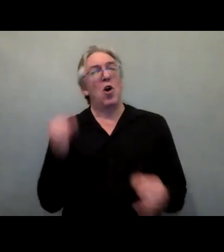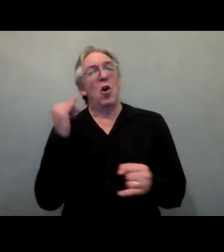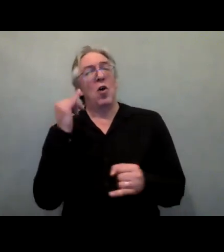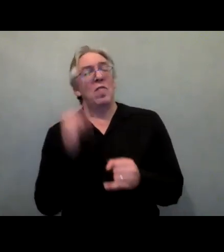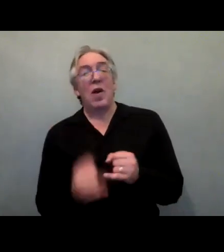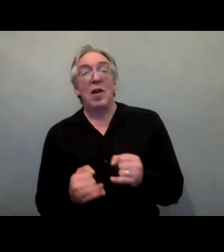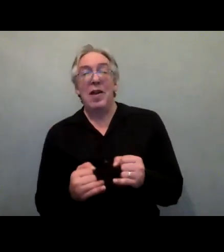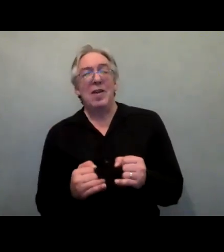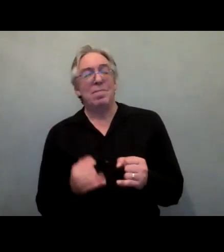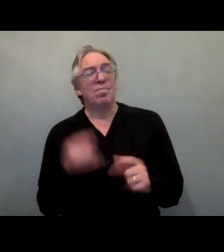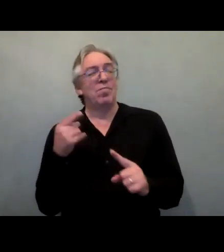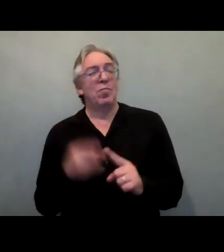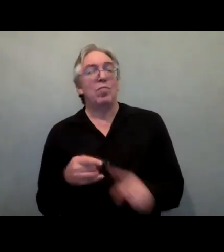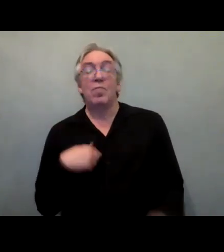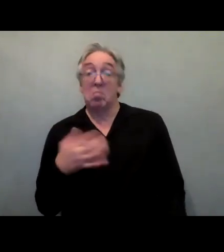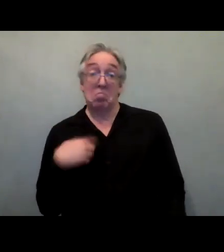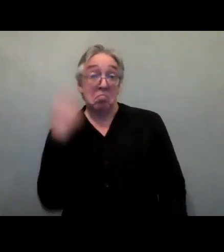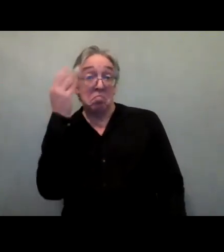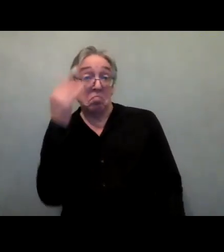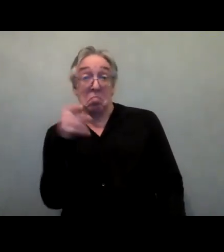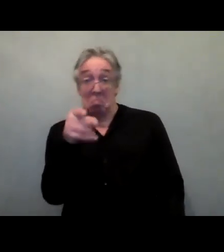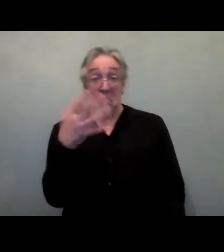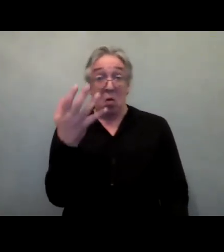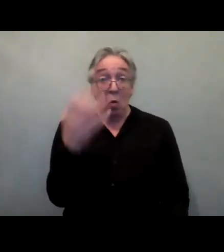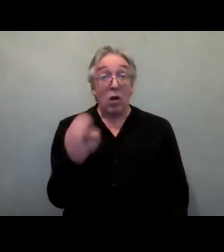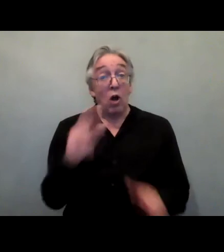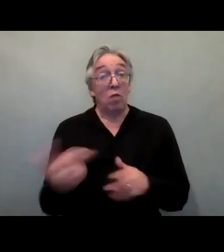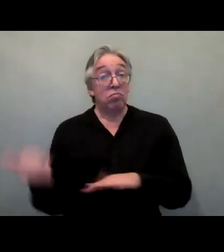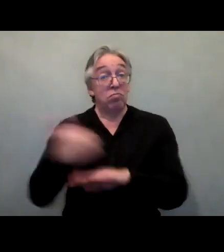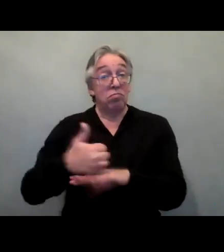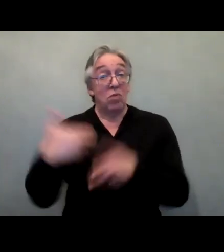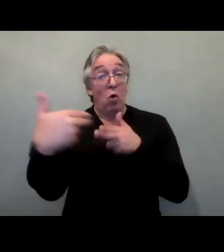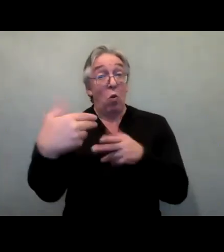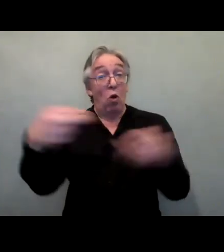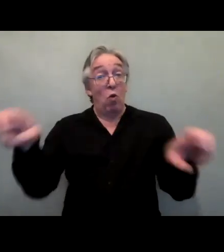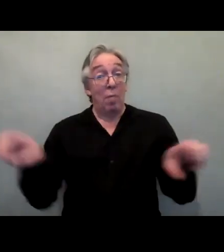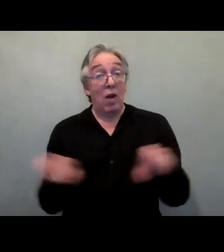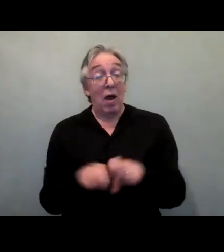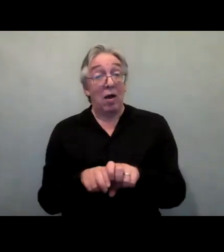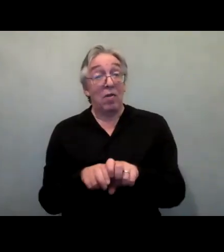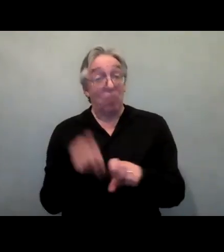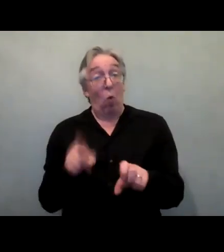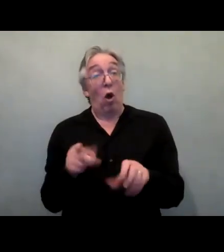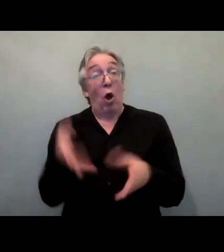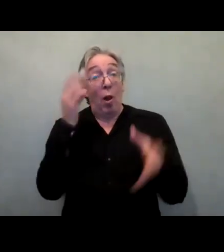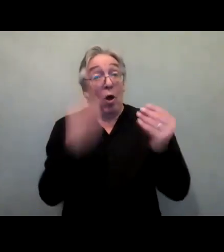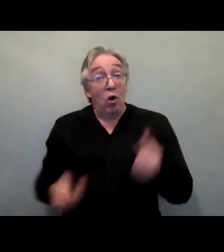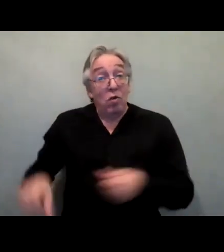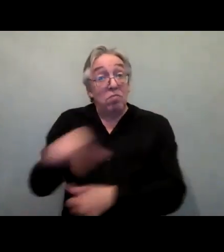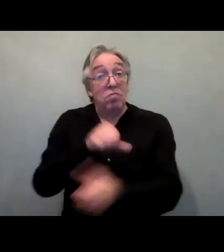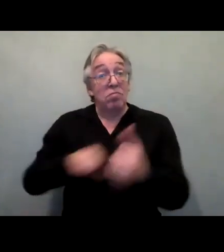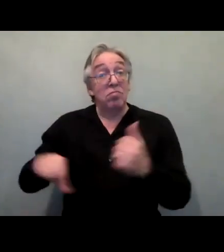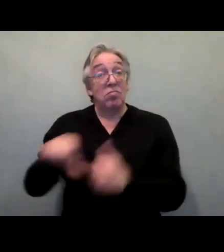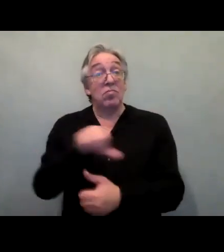I'm wondering if members would be interested in having a webinar designed to let members swap notes and learning the ideas they've got